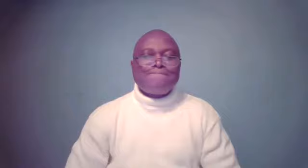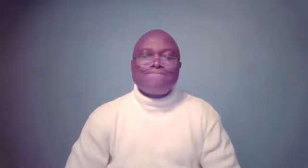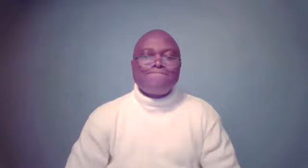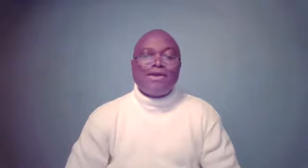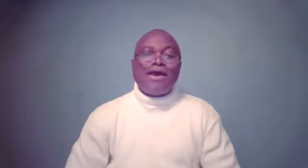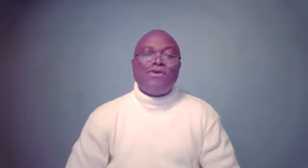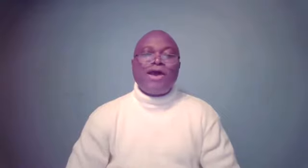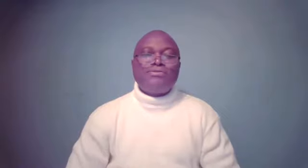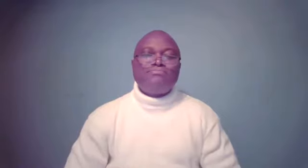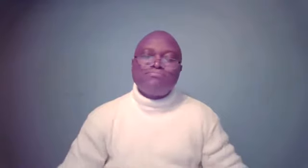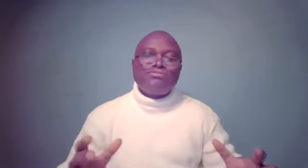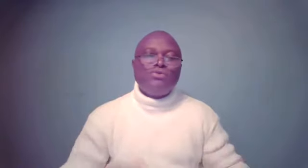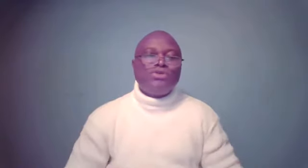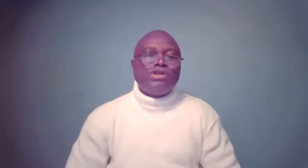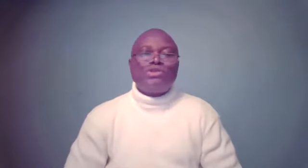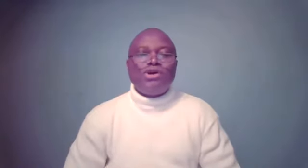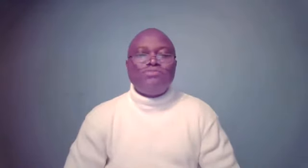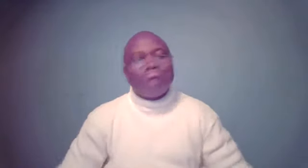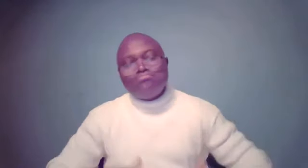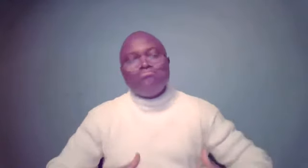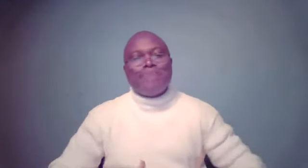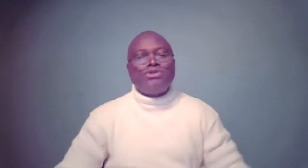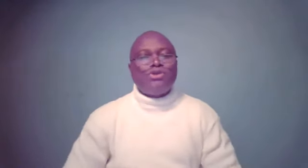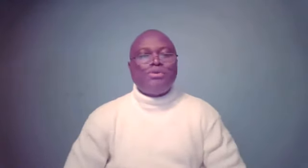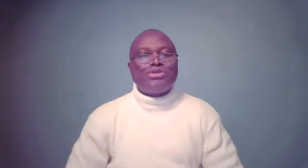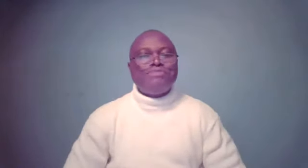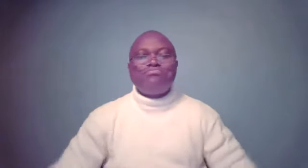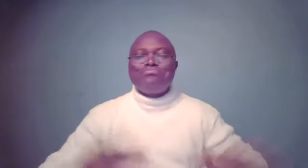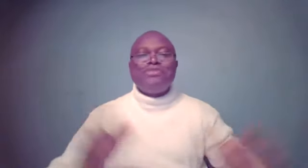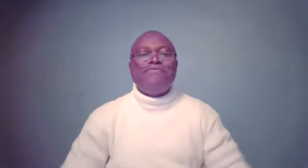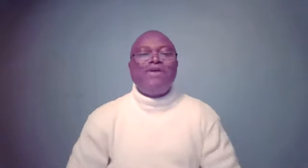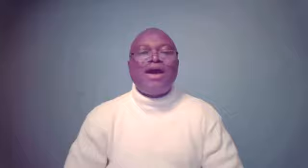The guy got out, was restored, back to normalcy. He forgot.